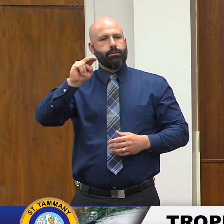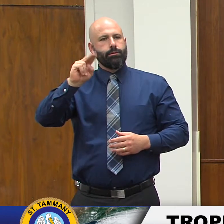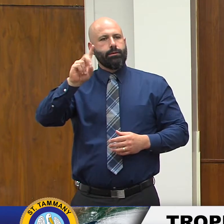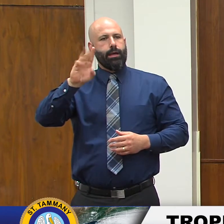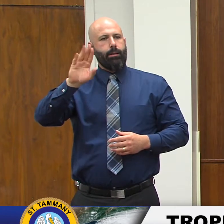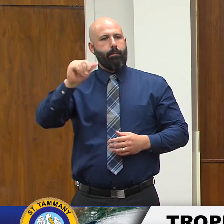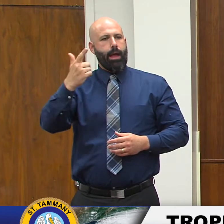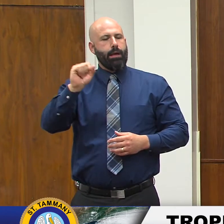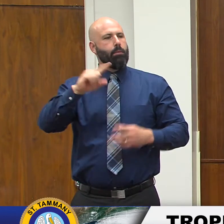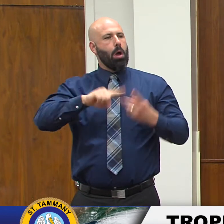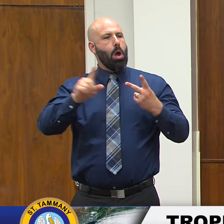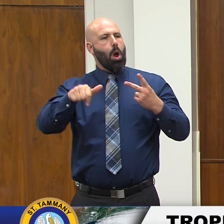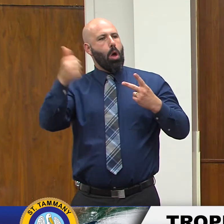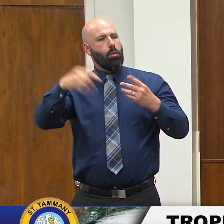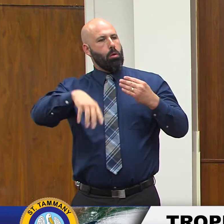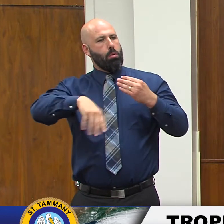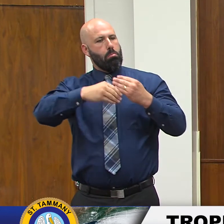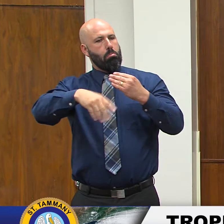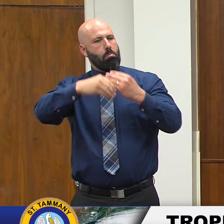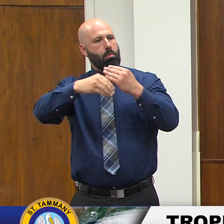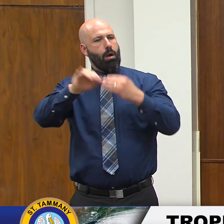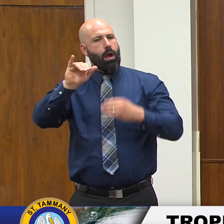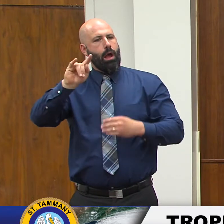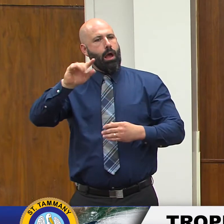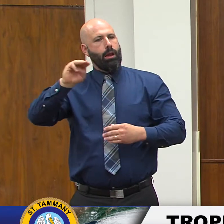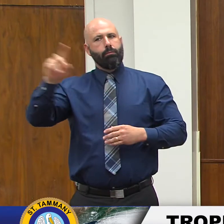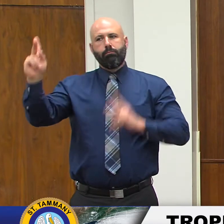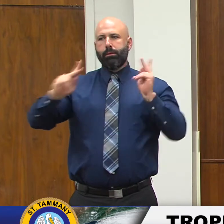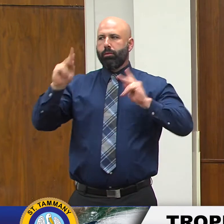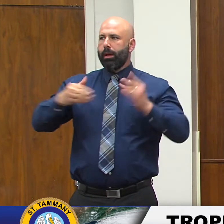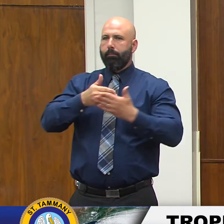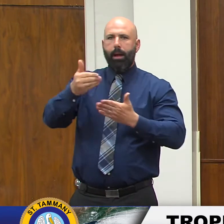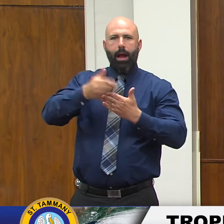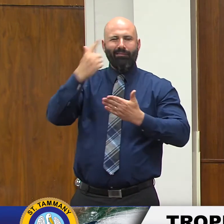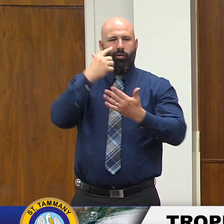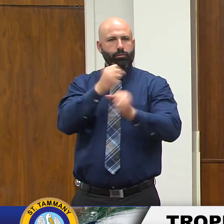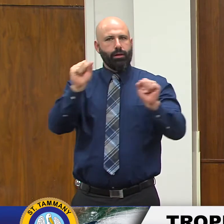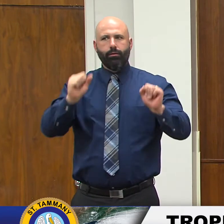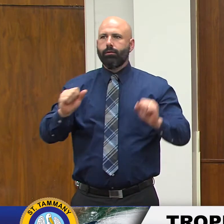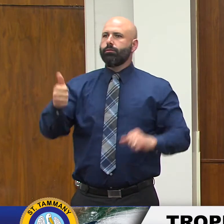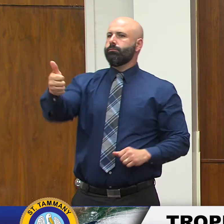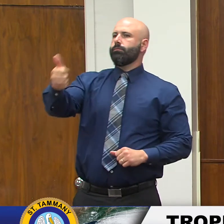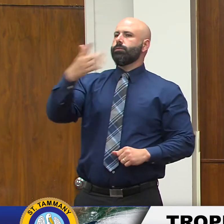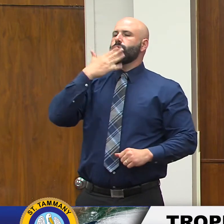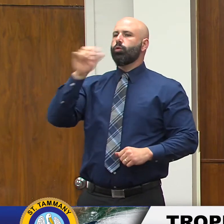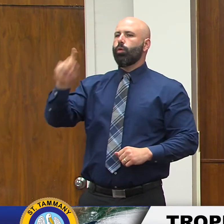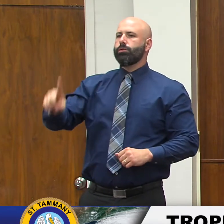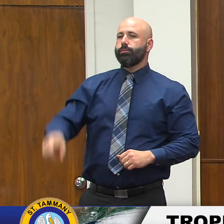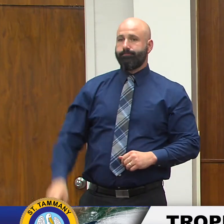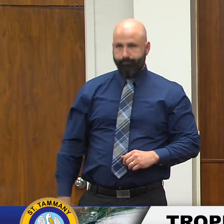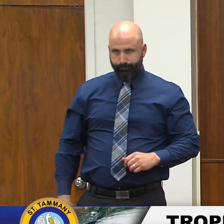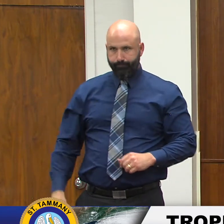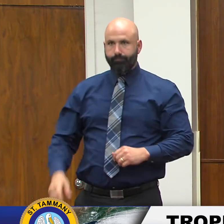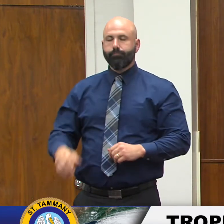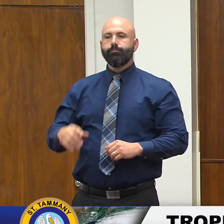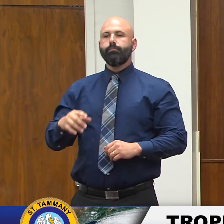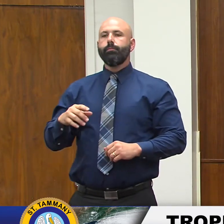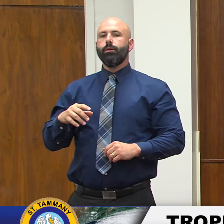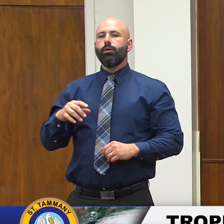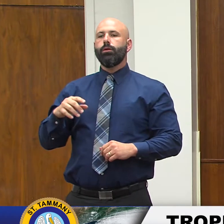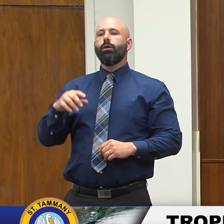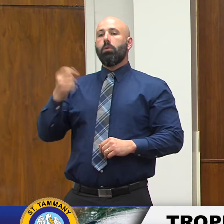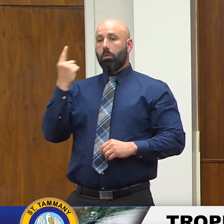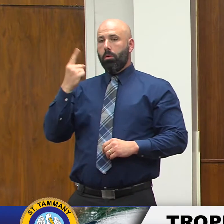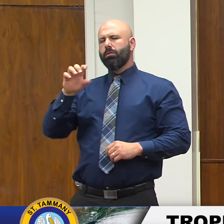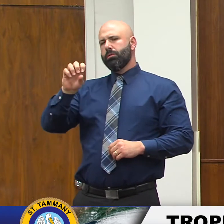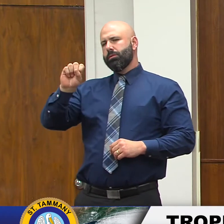items that residents can purchase just to be on the safe side okay that's that's great uh in addition to preparing with